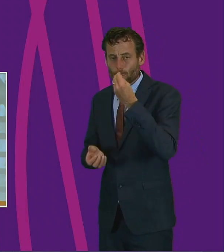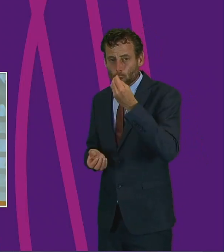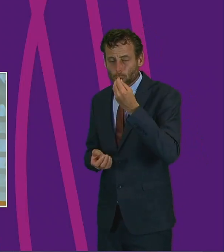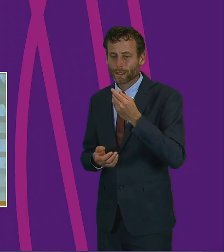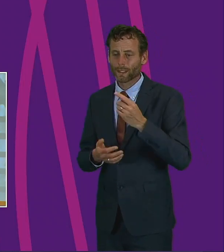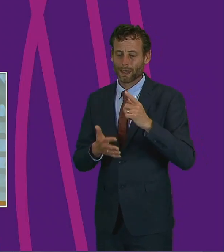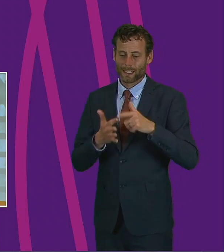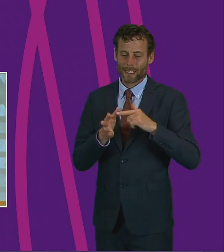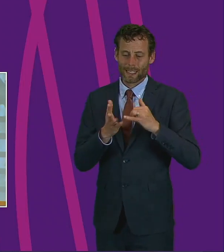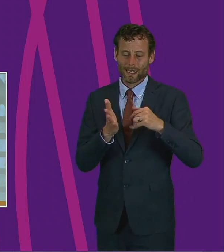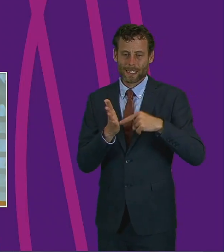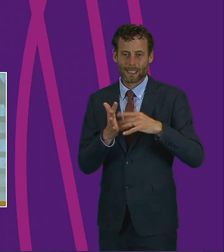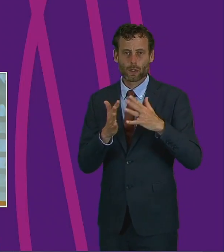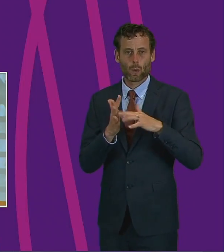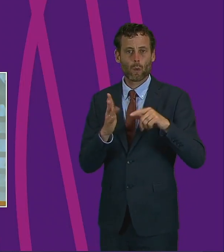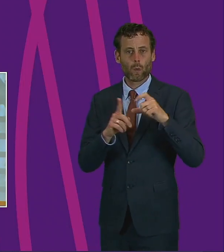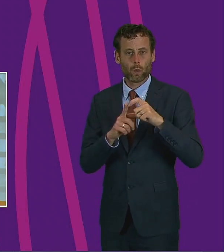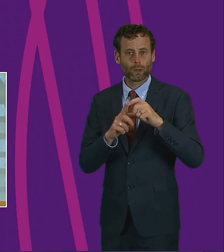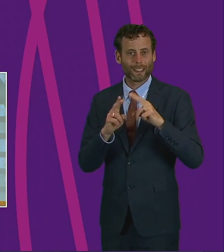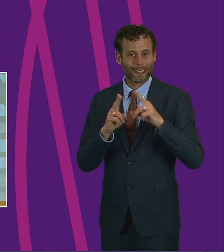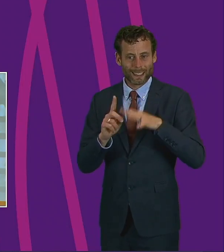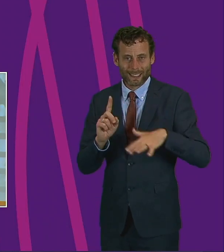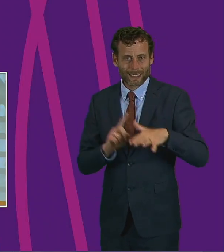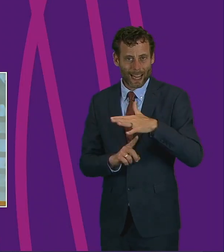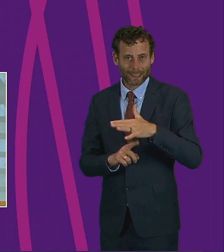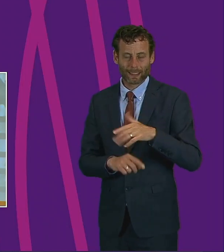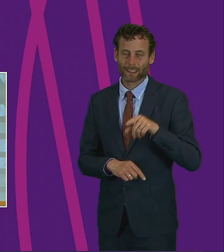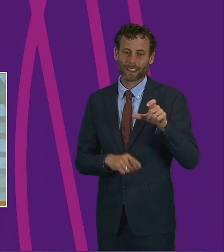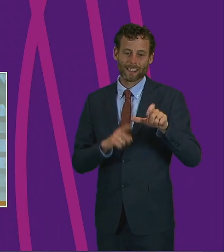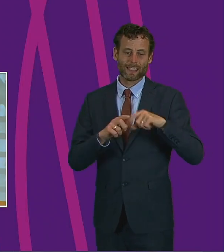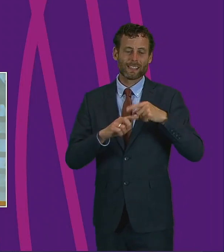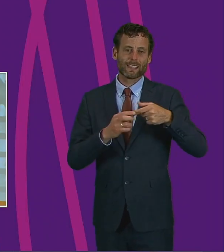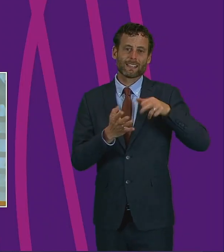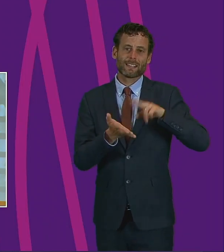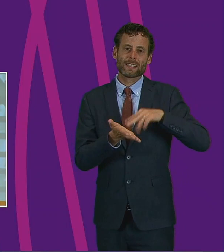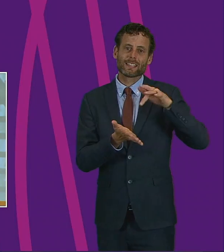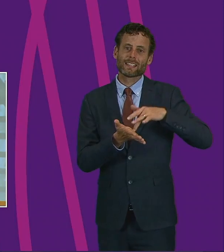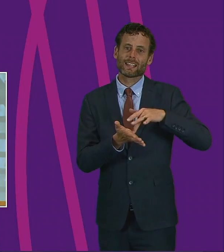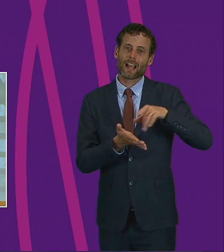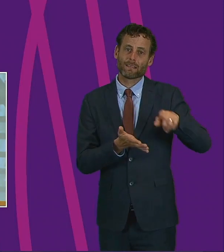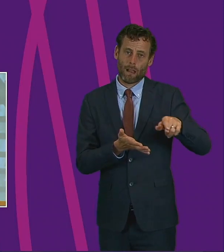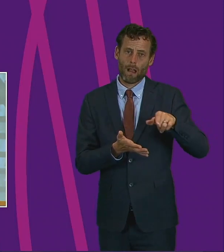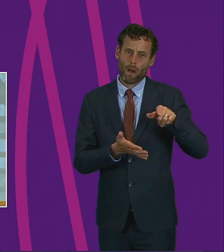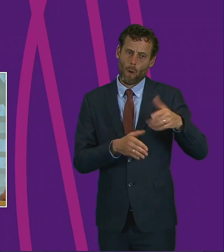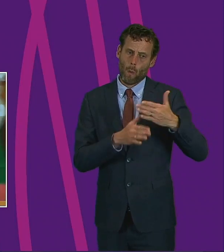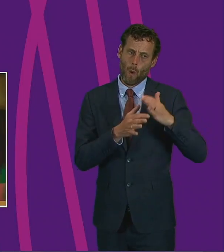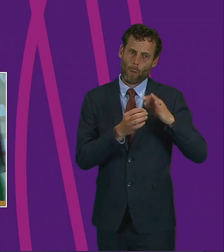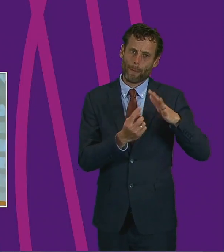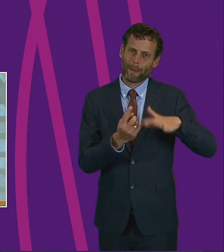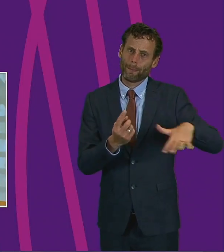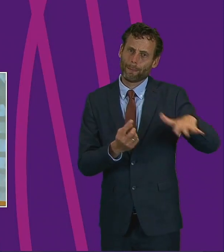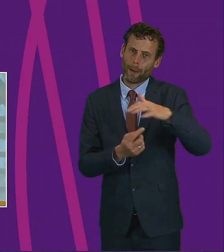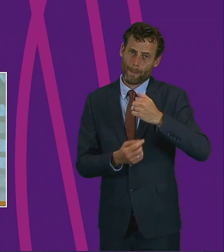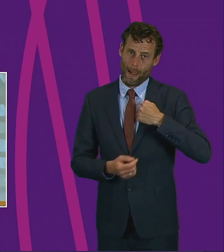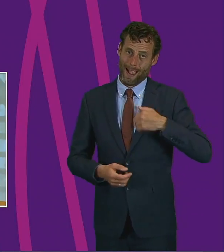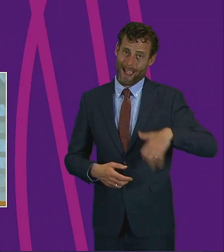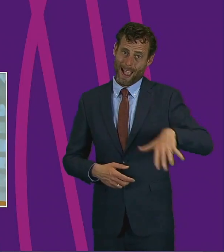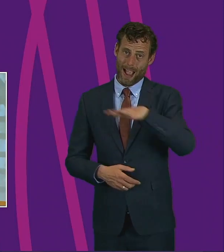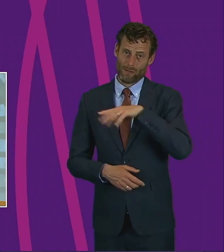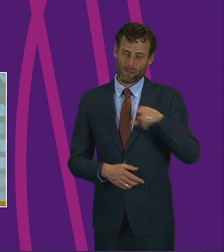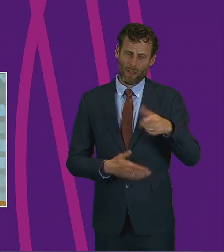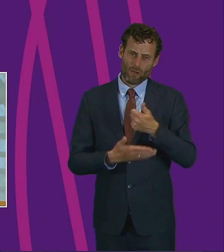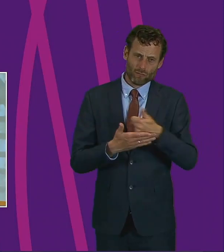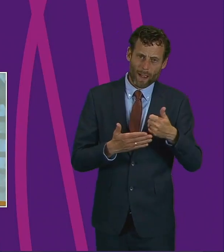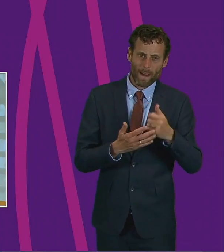Estate. And just over my constituency boundary, the Dixon Centre, who do a lot of work with many of my constituents, is making daily calls and